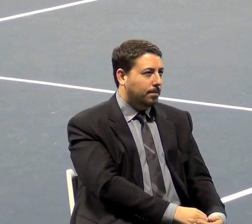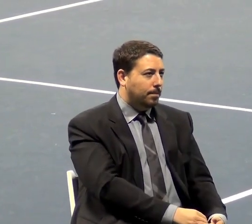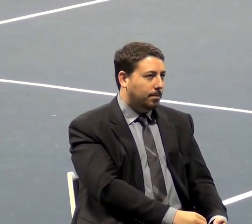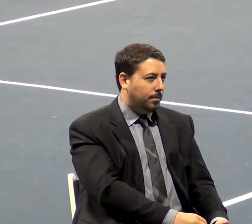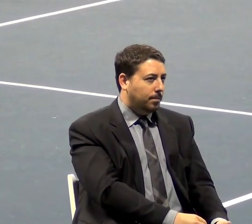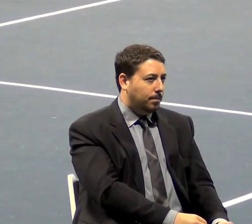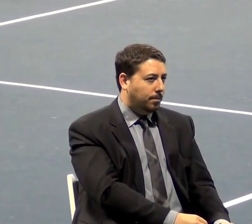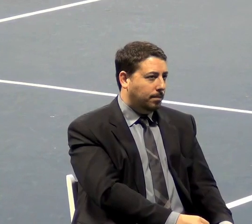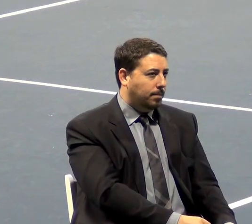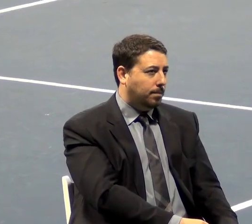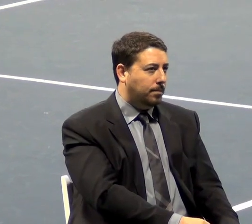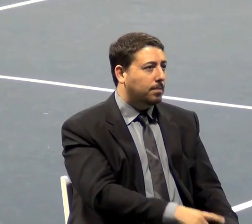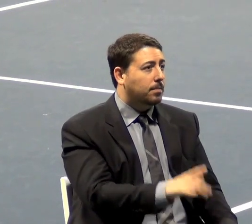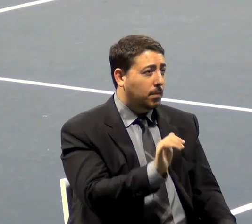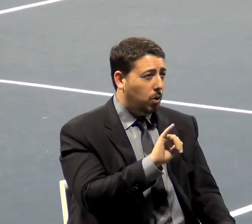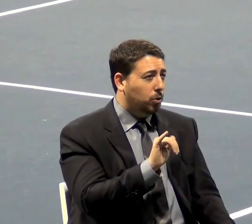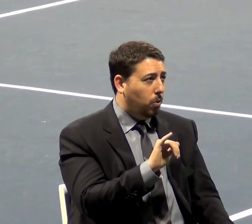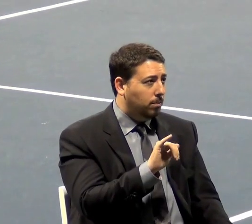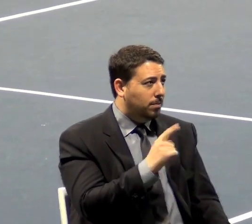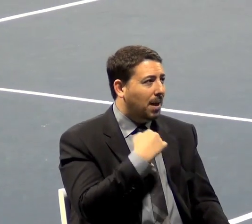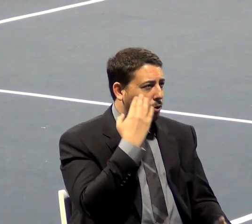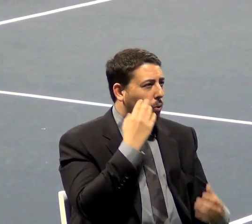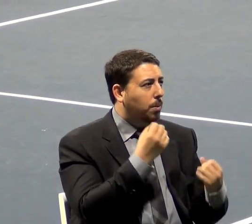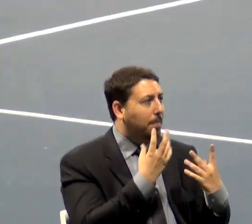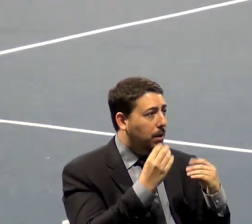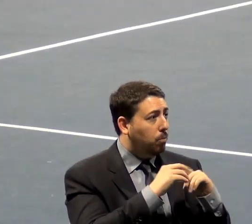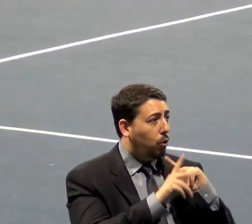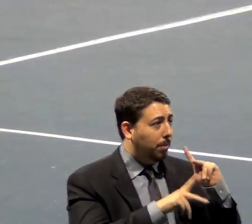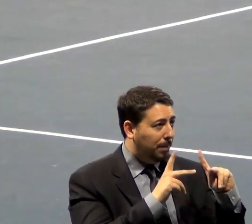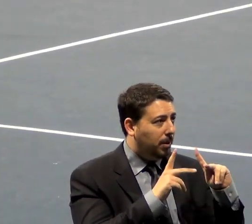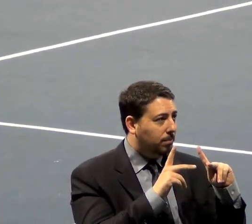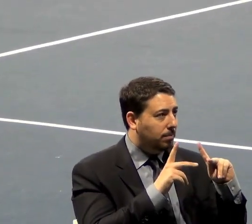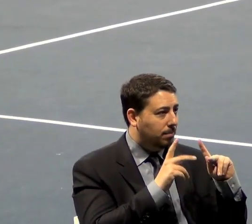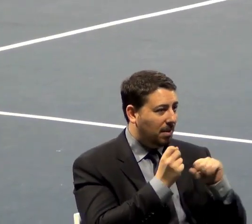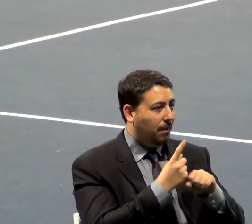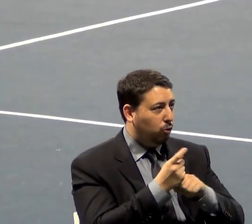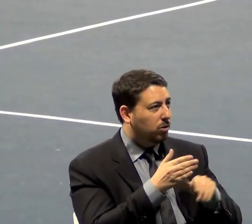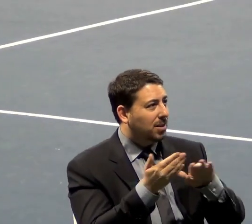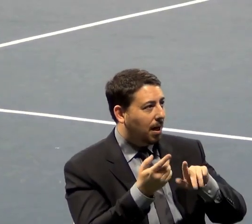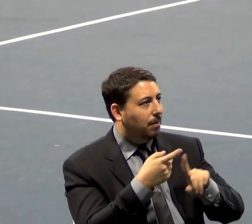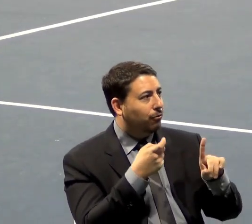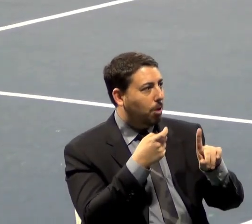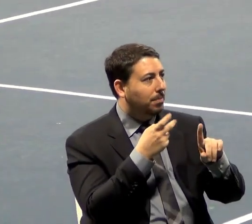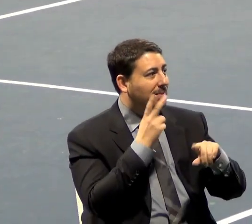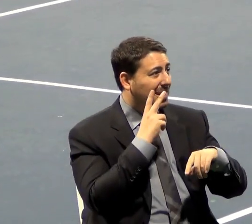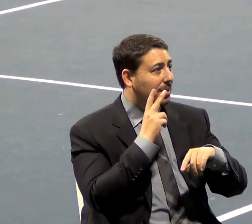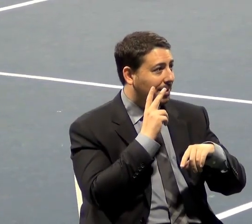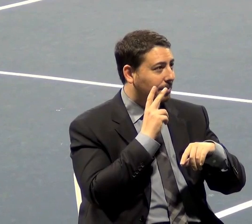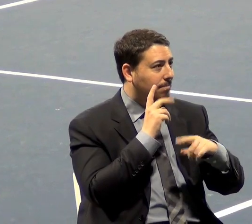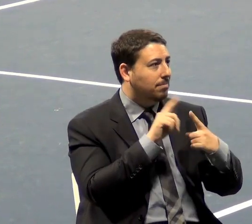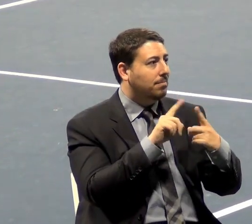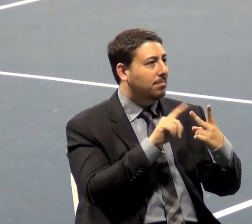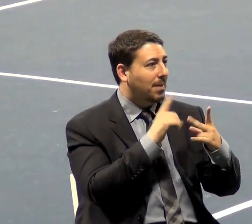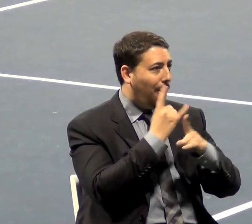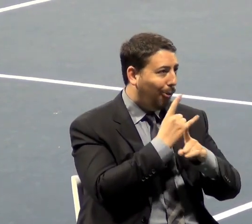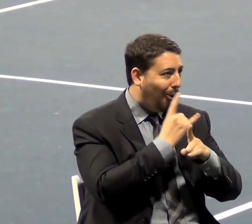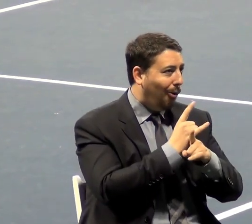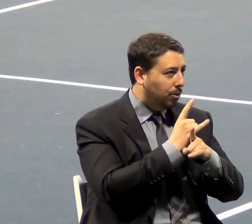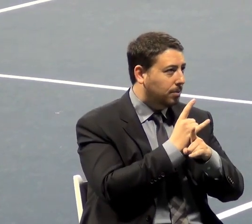And also, I know a lot more people die from nicotine cigarettes and alcohol, and yet we